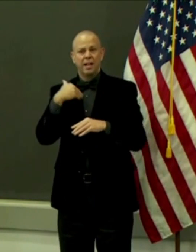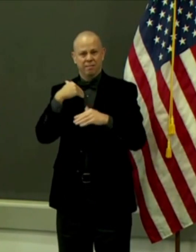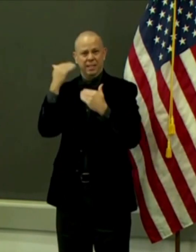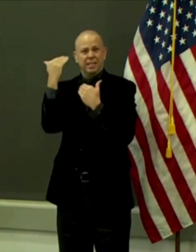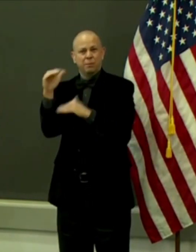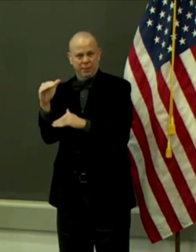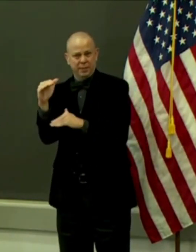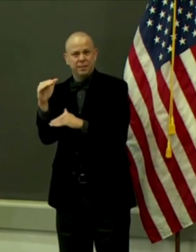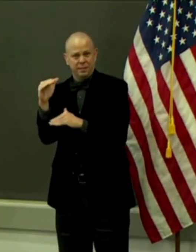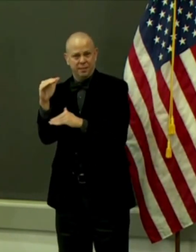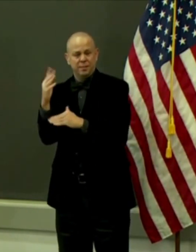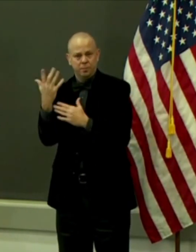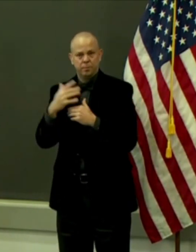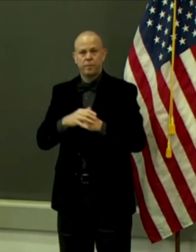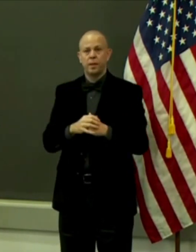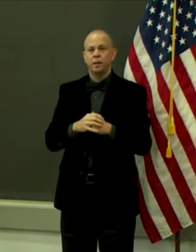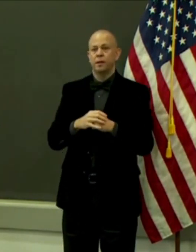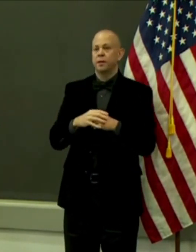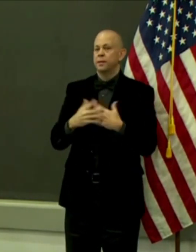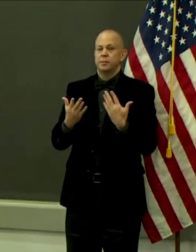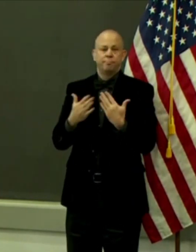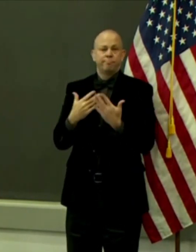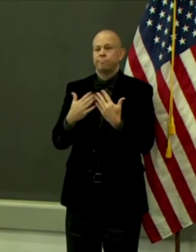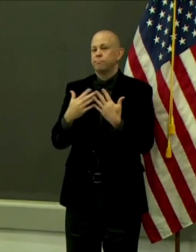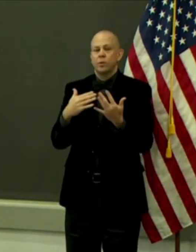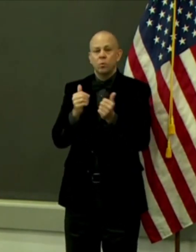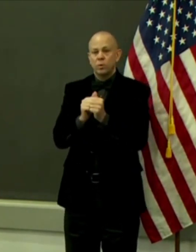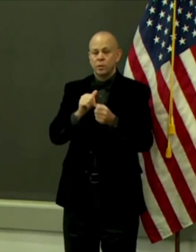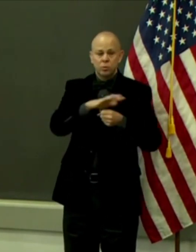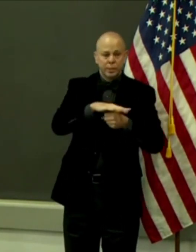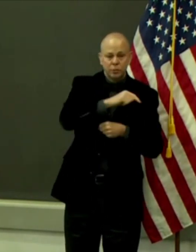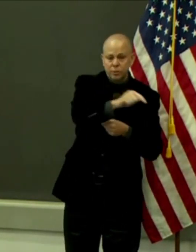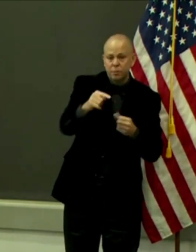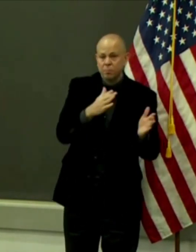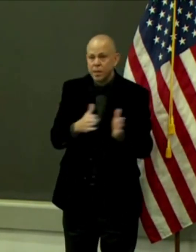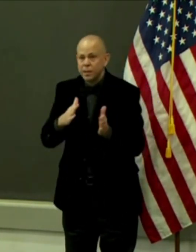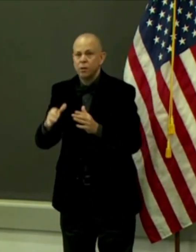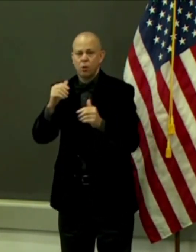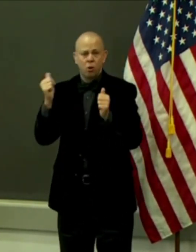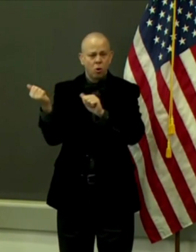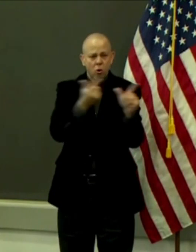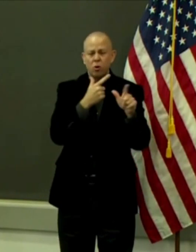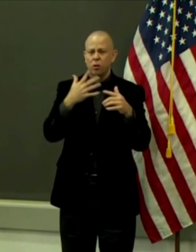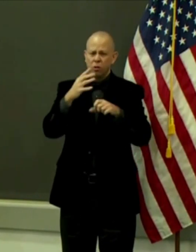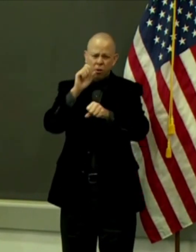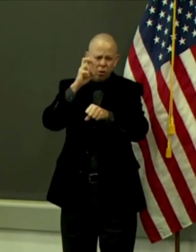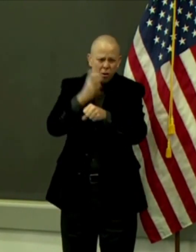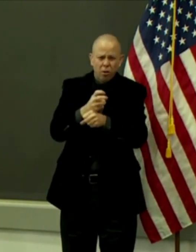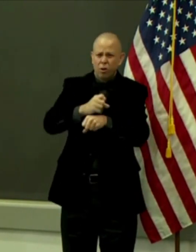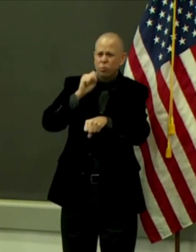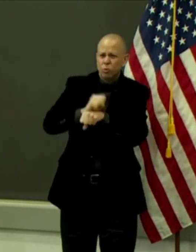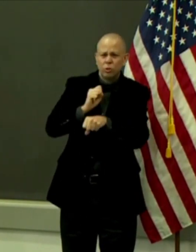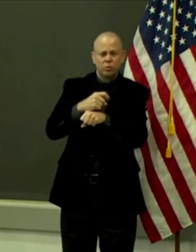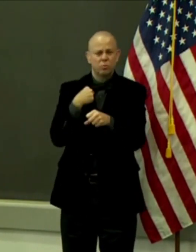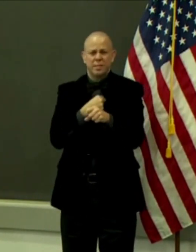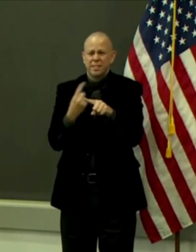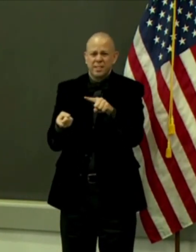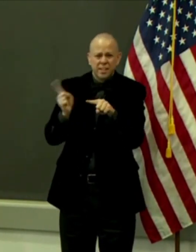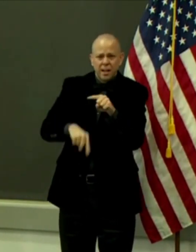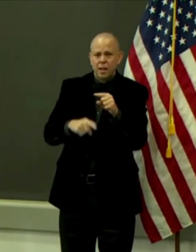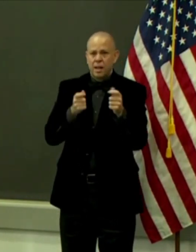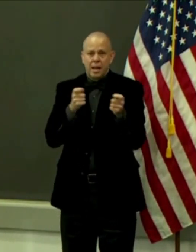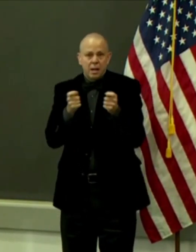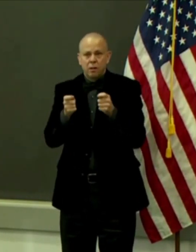Even with regional planning and the hard work of all of our hospital partners, we cannot handle ever-growing high daily case counts